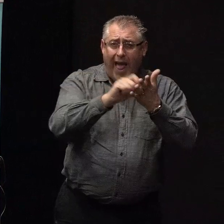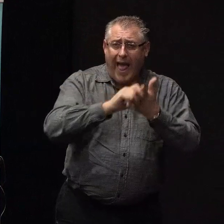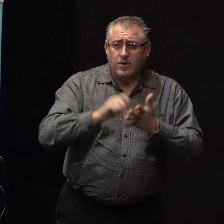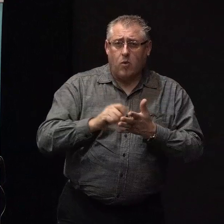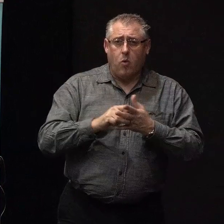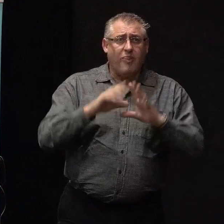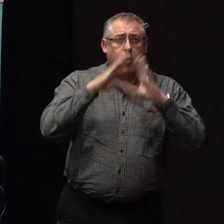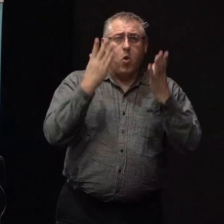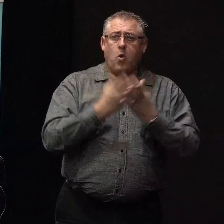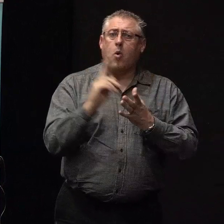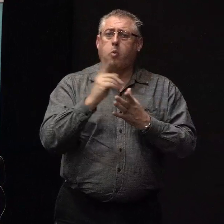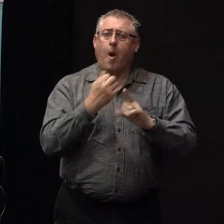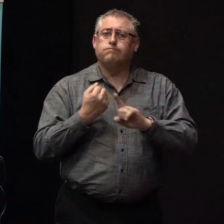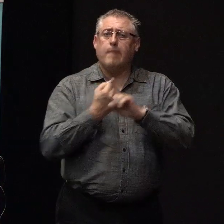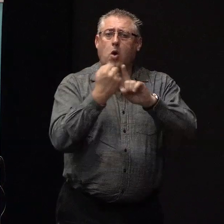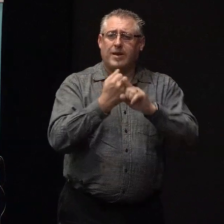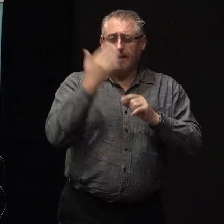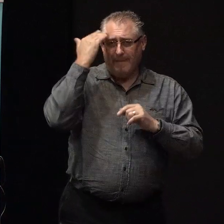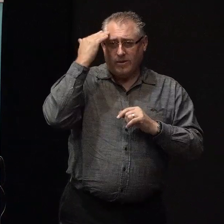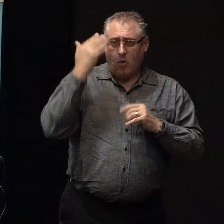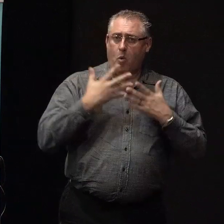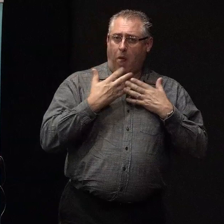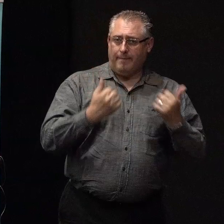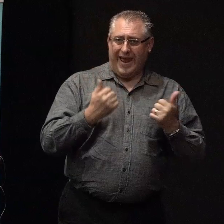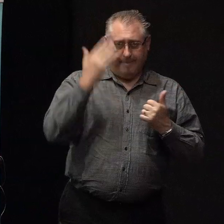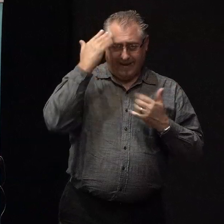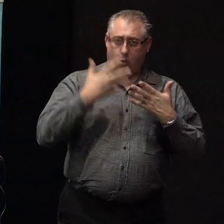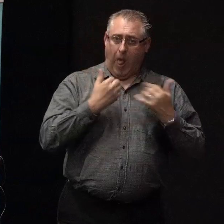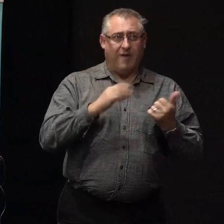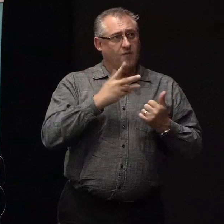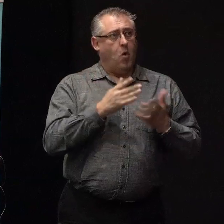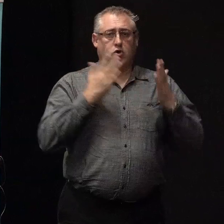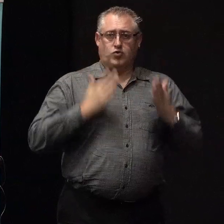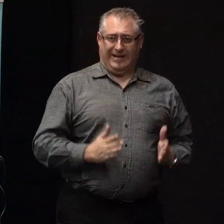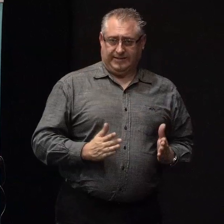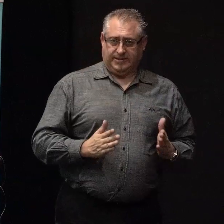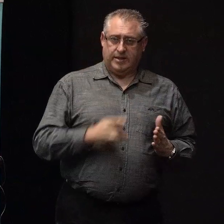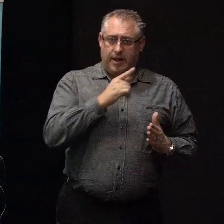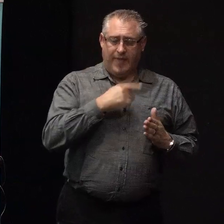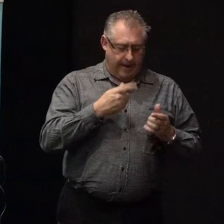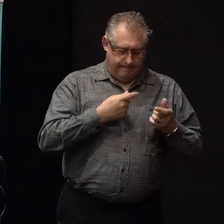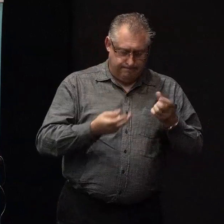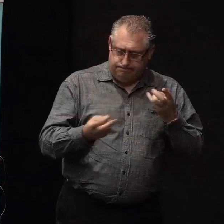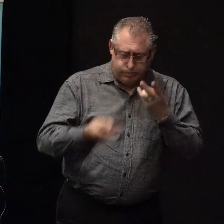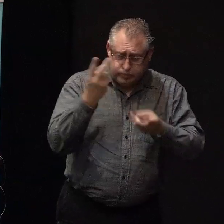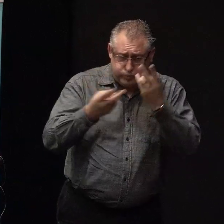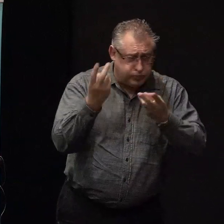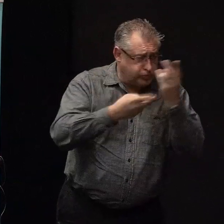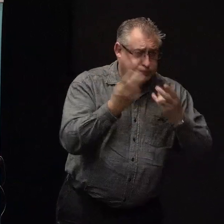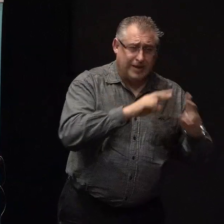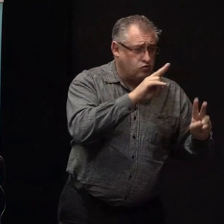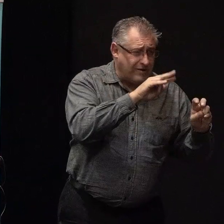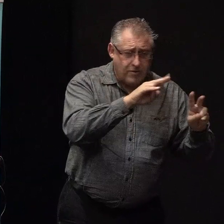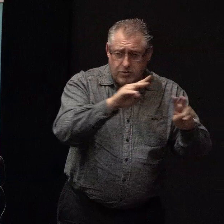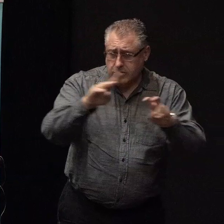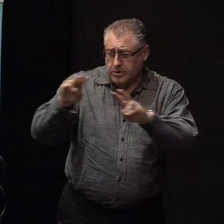promotes mental well-being and mental health for humans. And they came up, having read all this